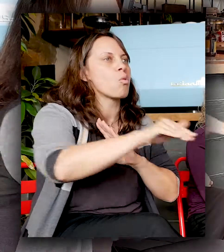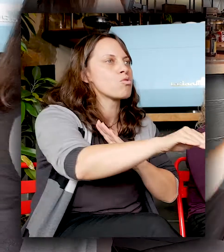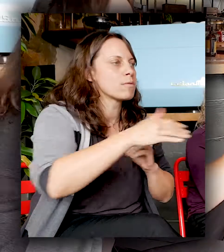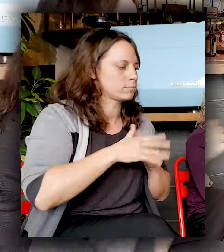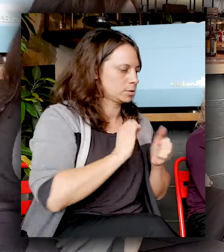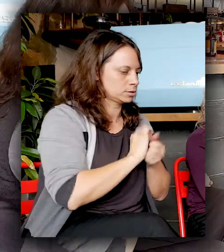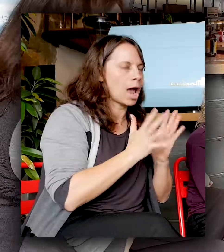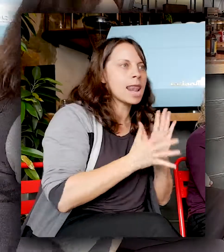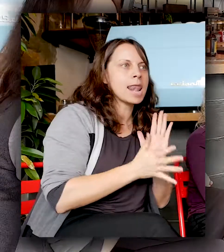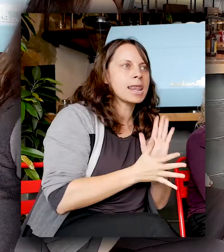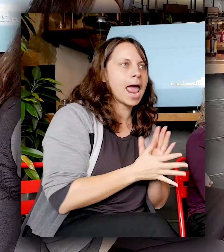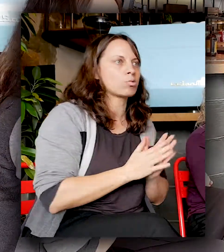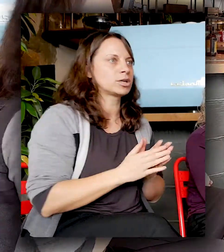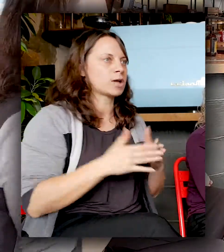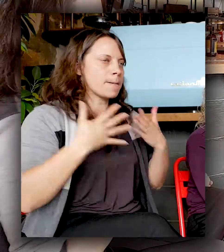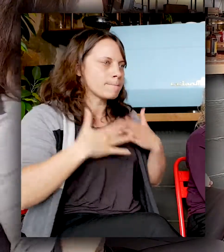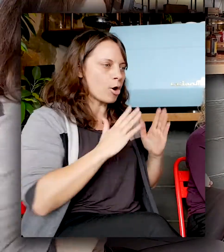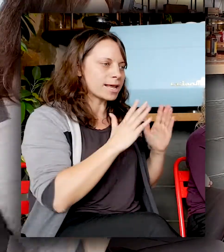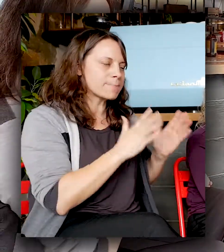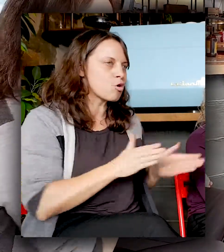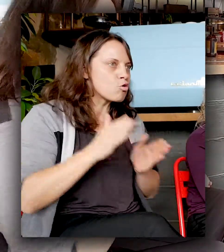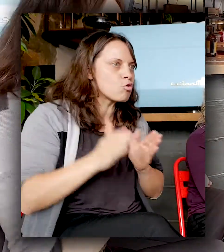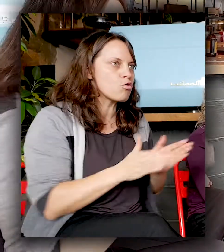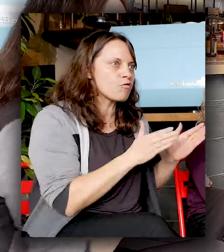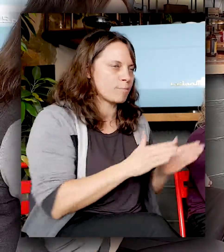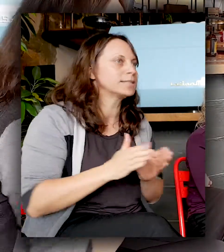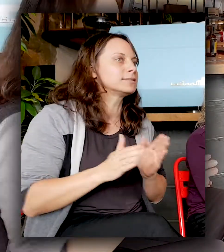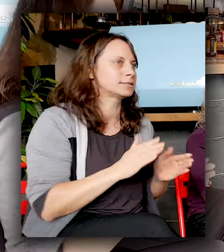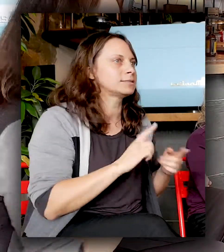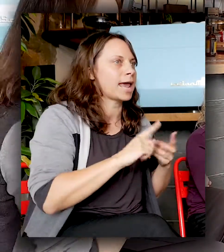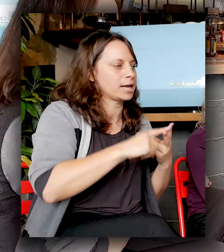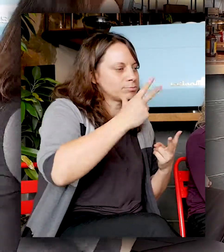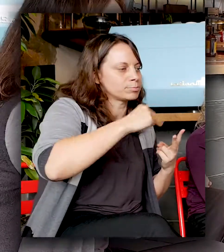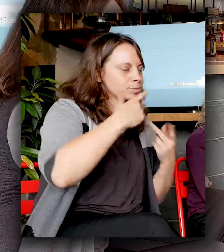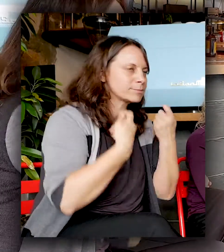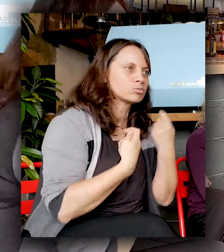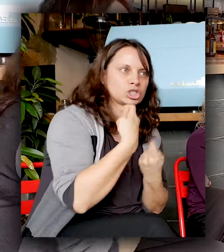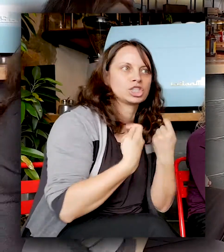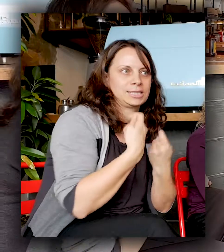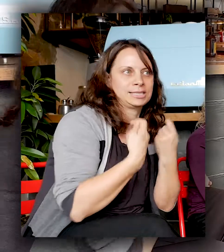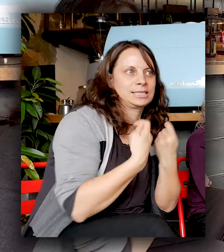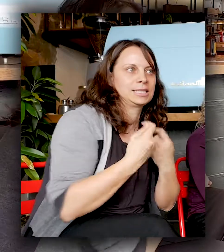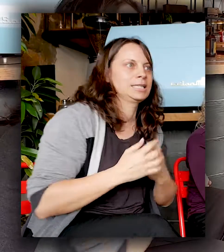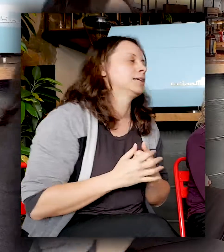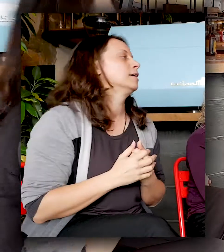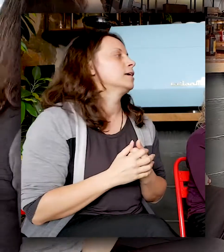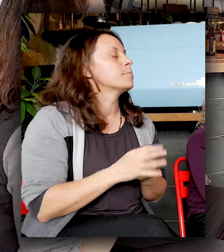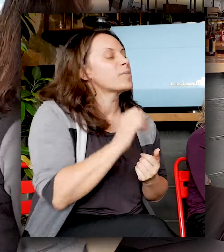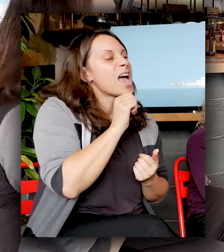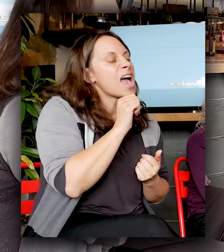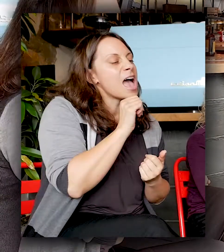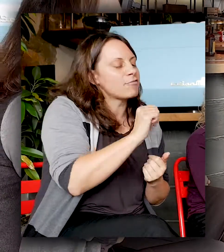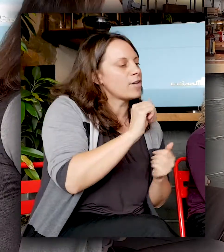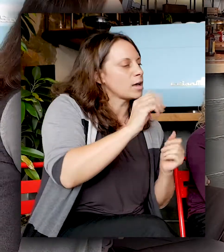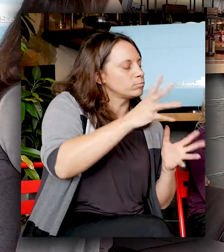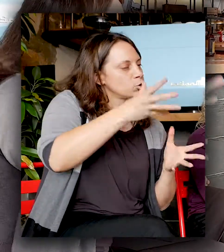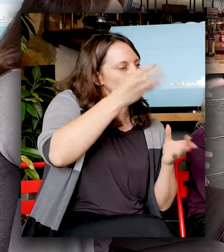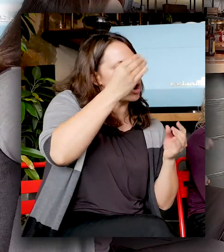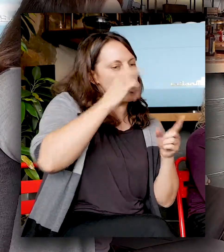about, you body movement and, you know, expression to show those types of things. Yeah. And obviously when you learn about a different culture, a